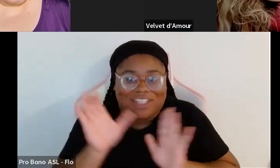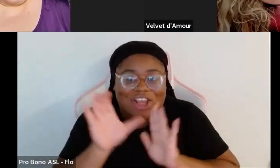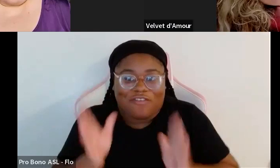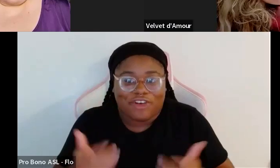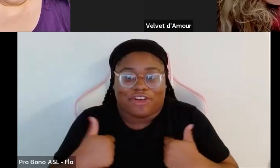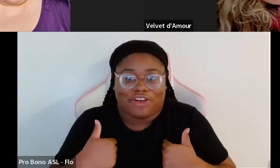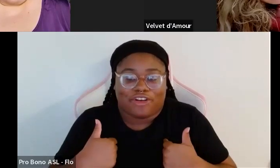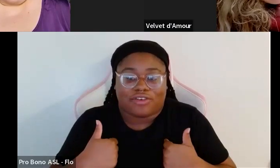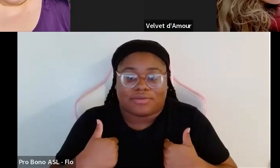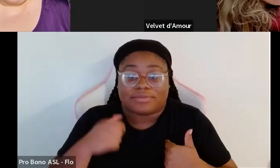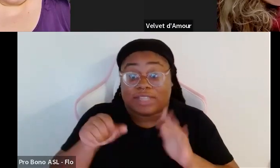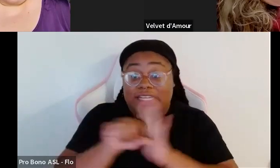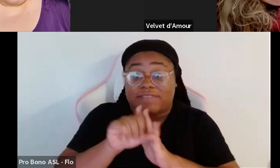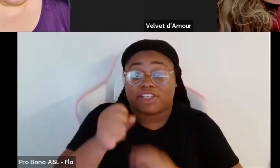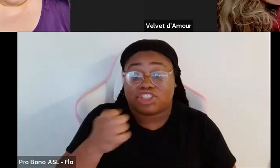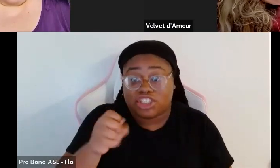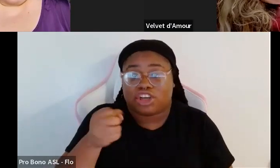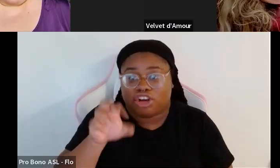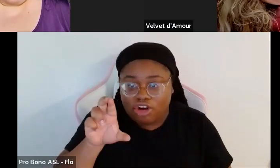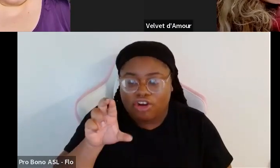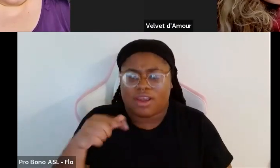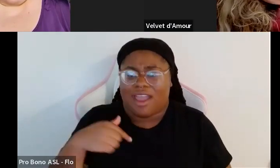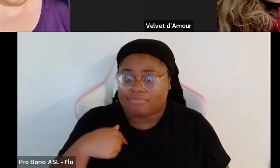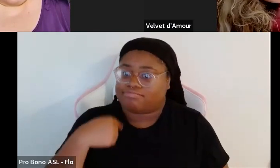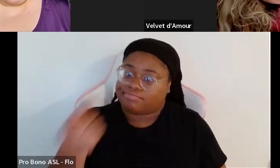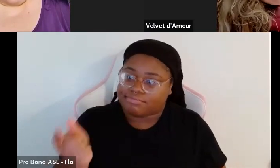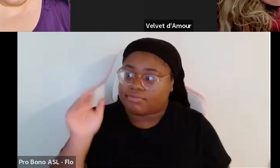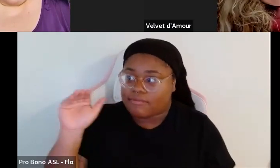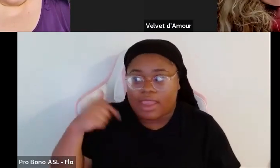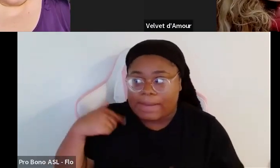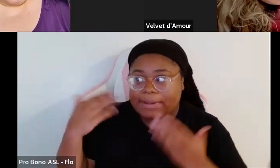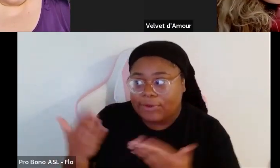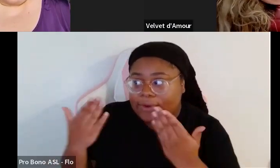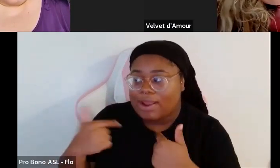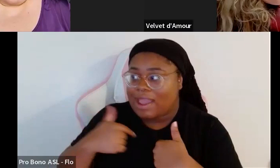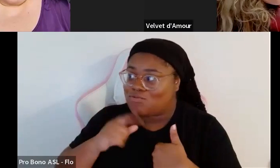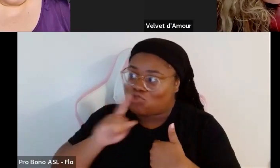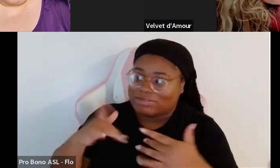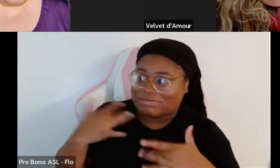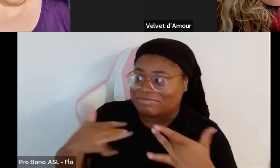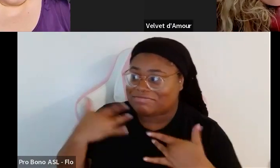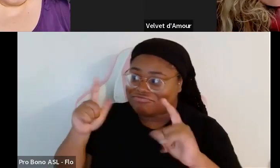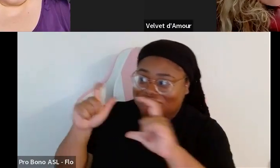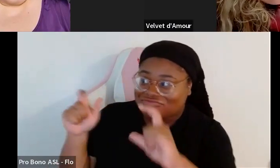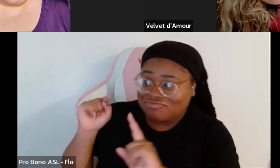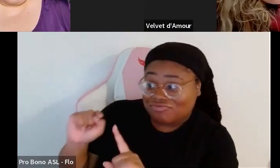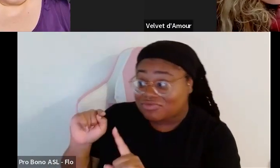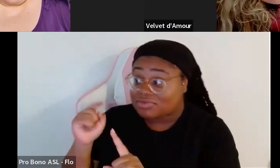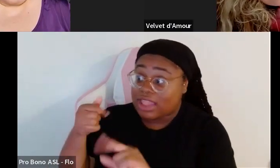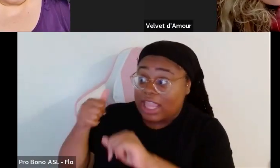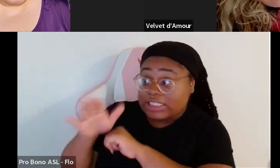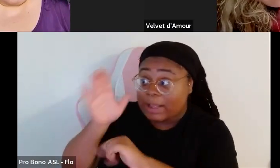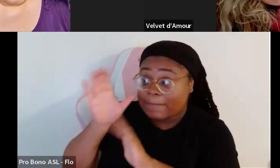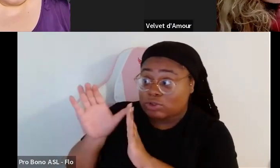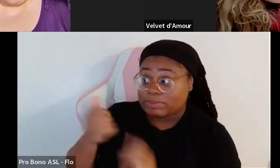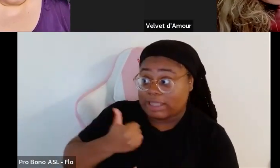she her and so I you know said hey like I'm here I'm psyched to shoot you guys if you want and I sent a picture of